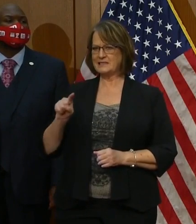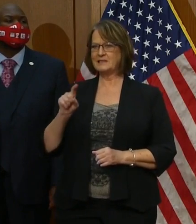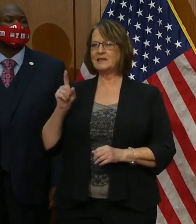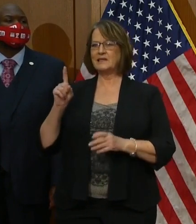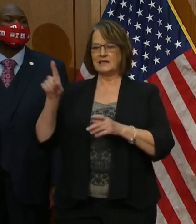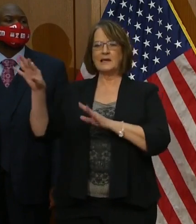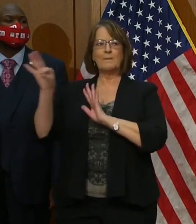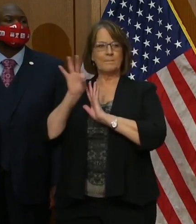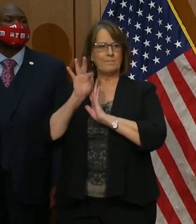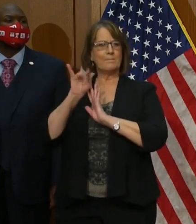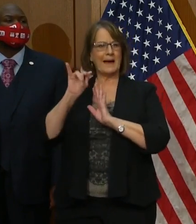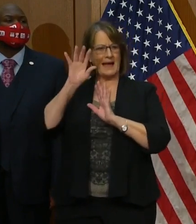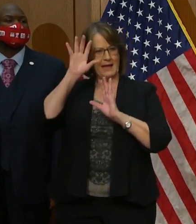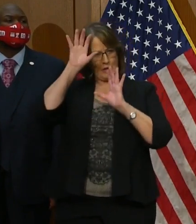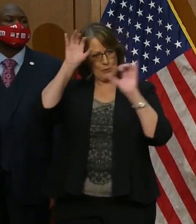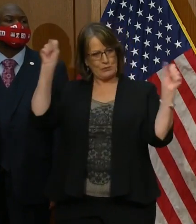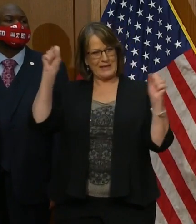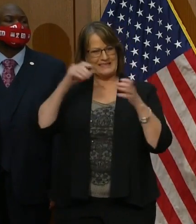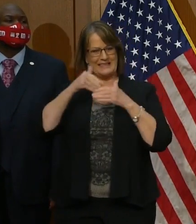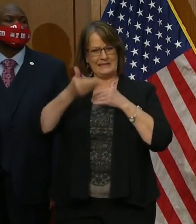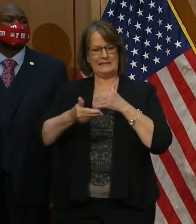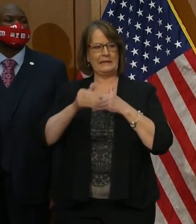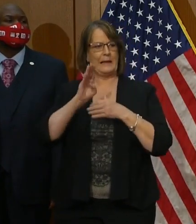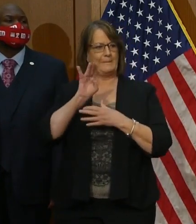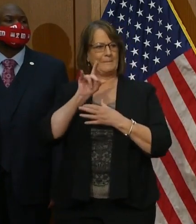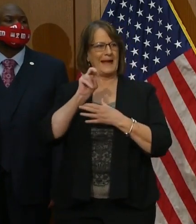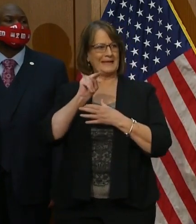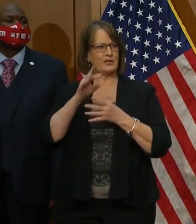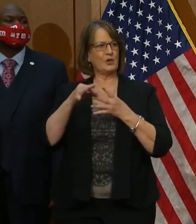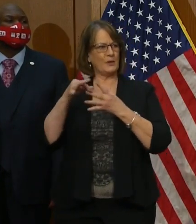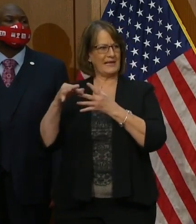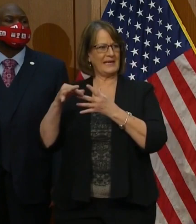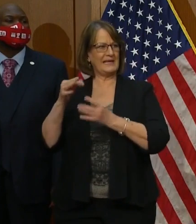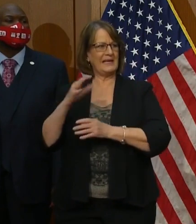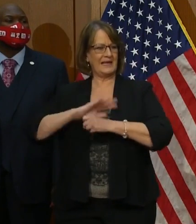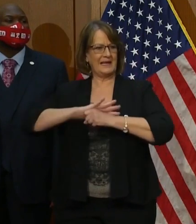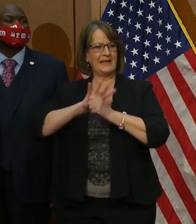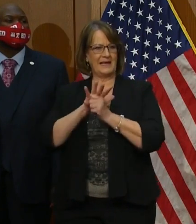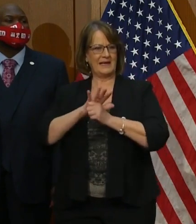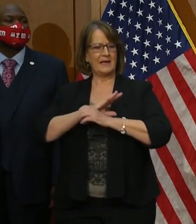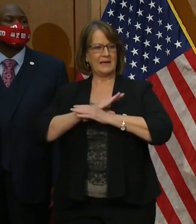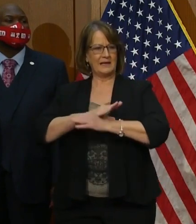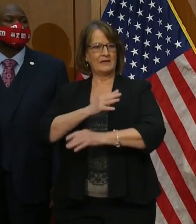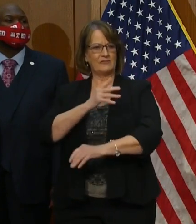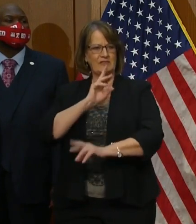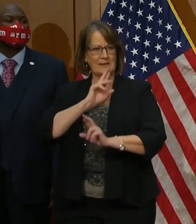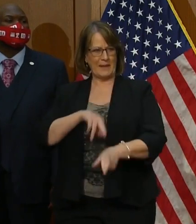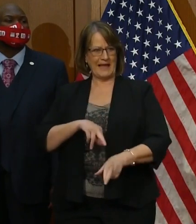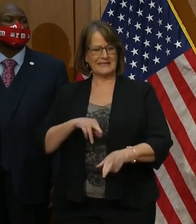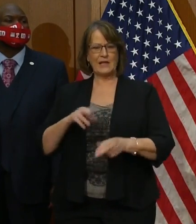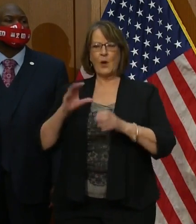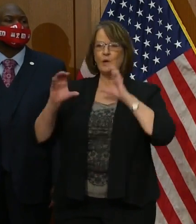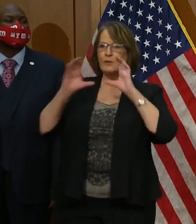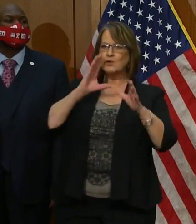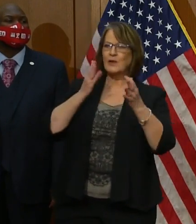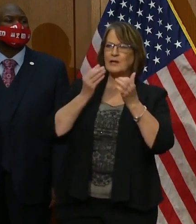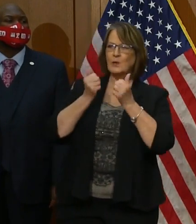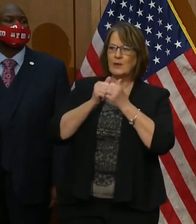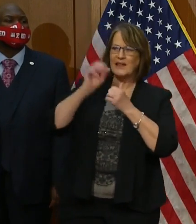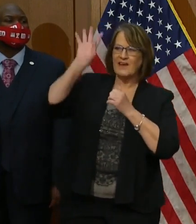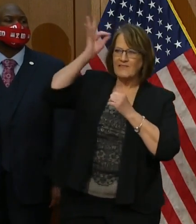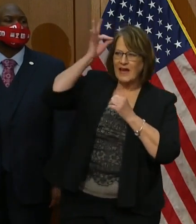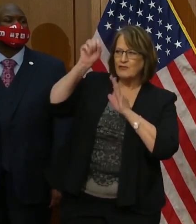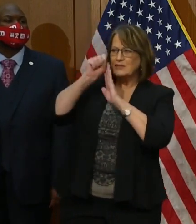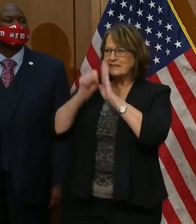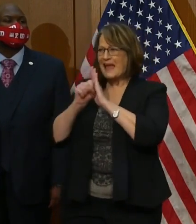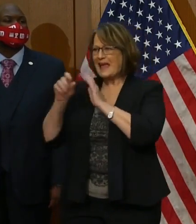Biden to lead the coronavirus response. Communication between the federal, state, and local authorities is key.